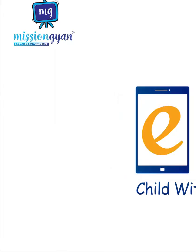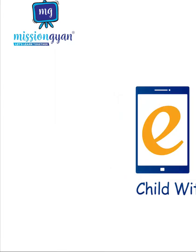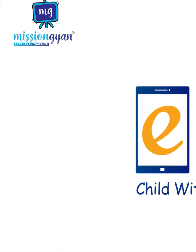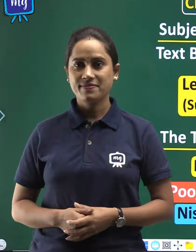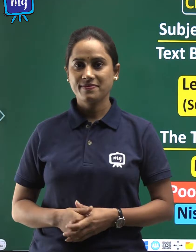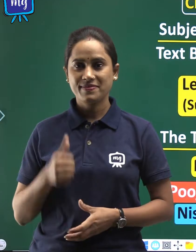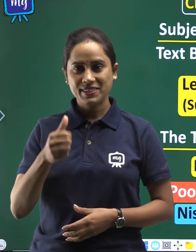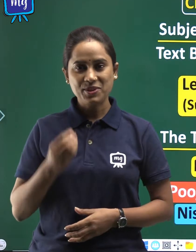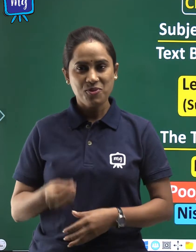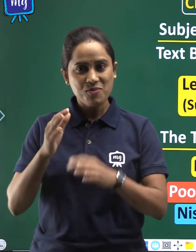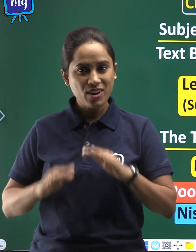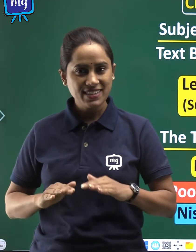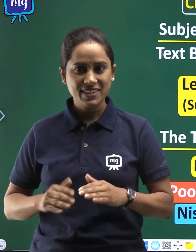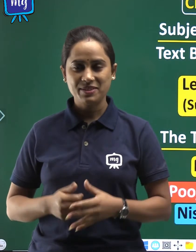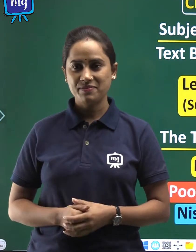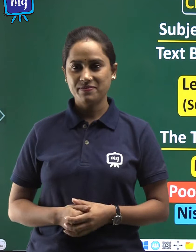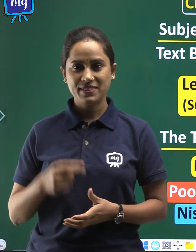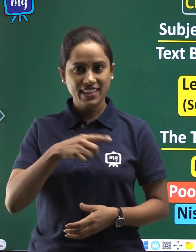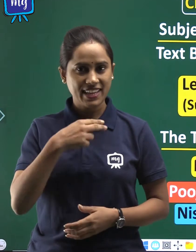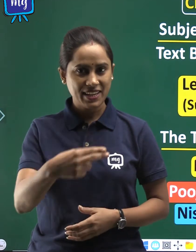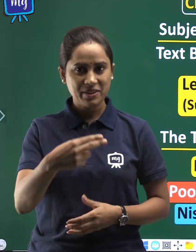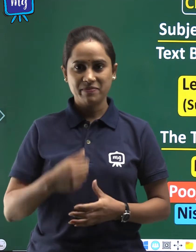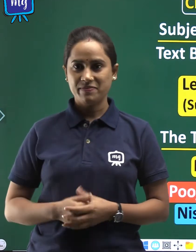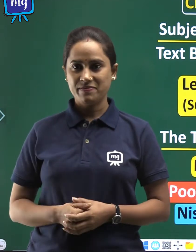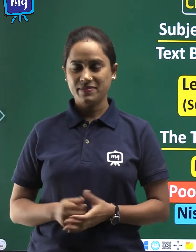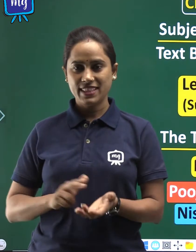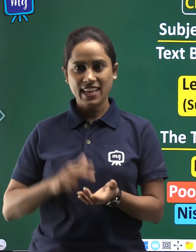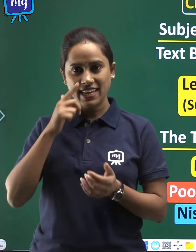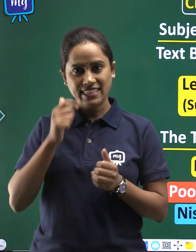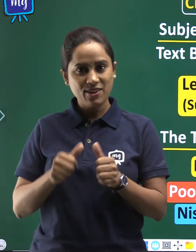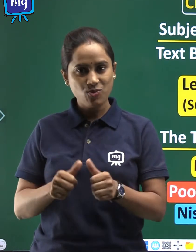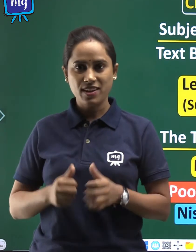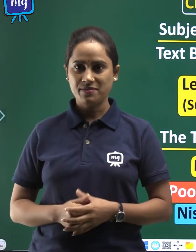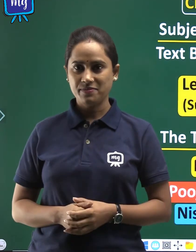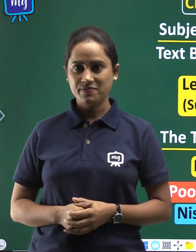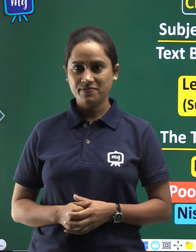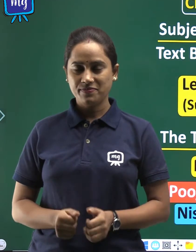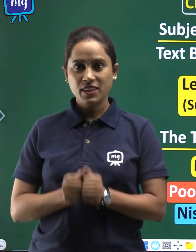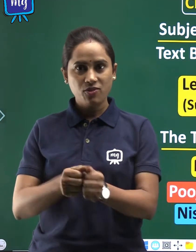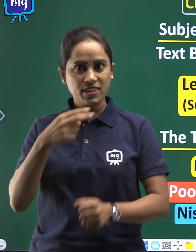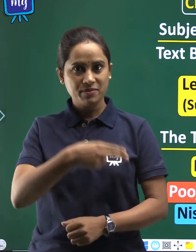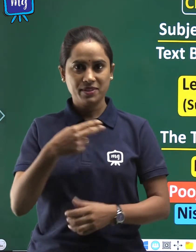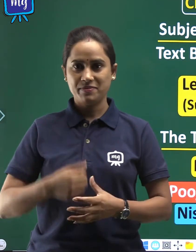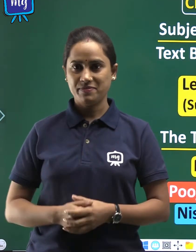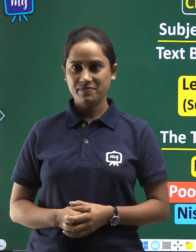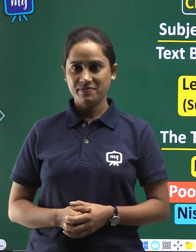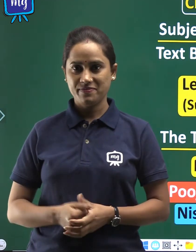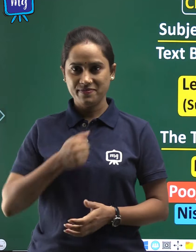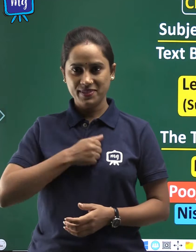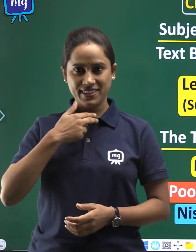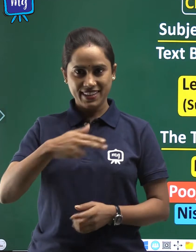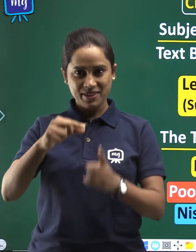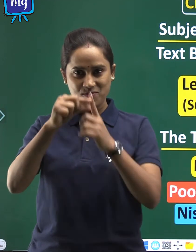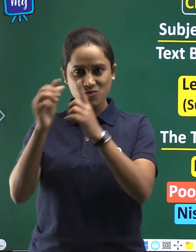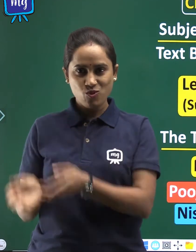Good morning children, I am Nishi Aroda with me Pooja